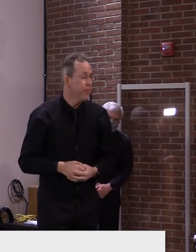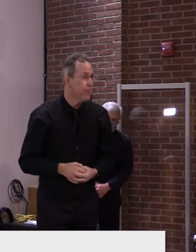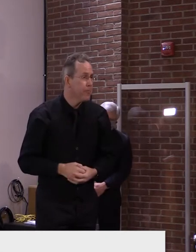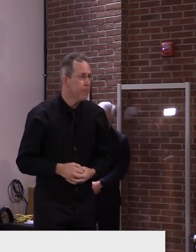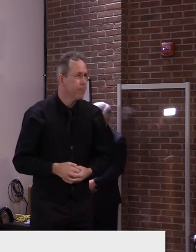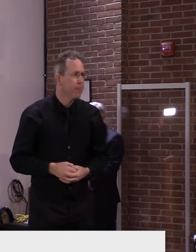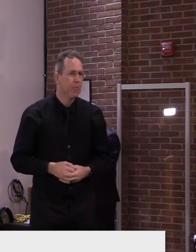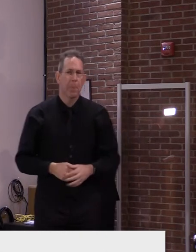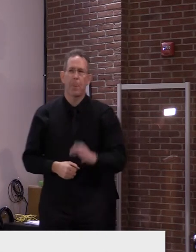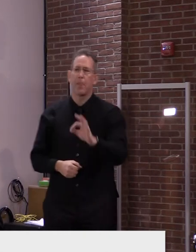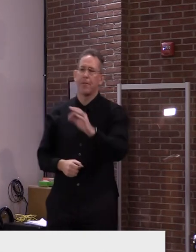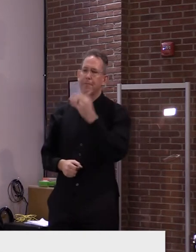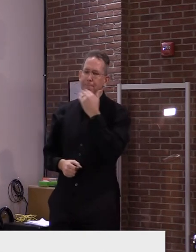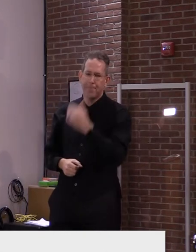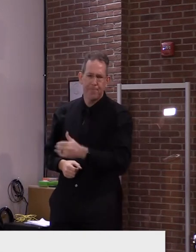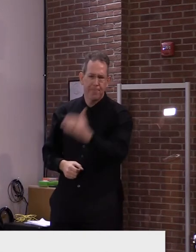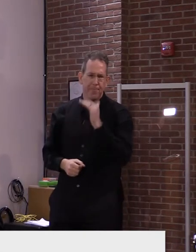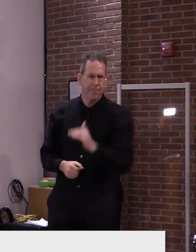Pat, WCAF.